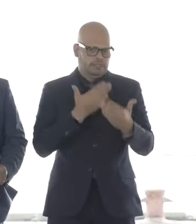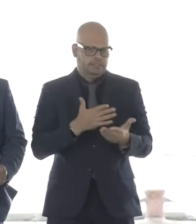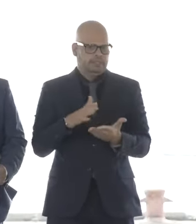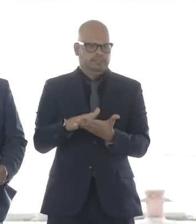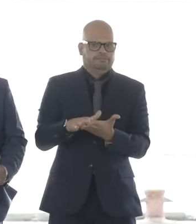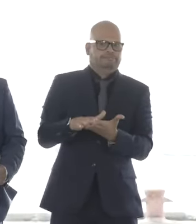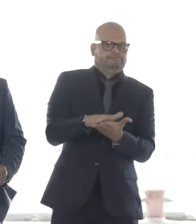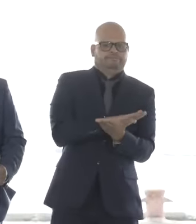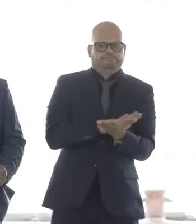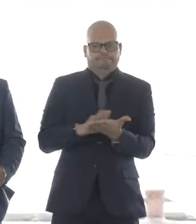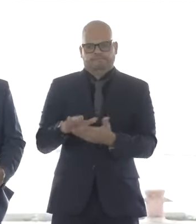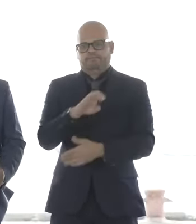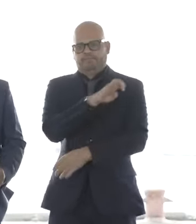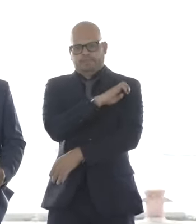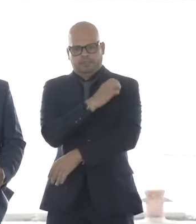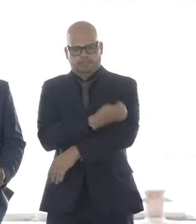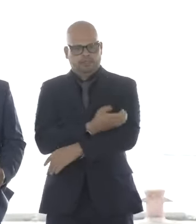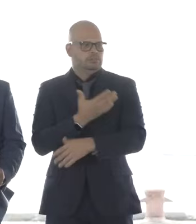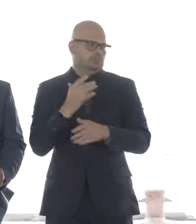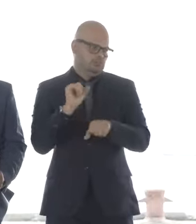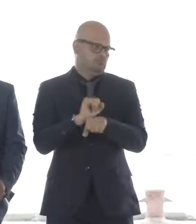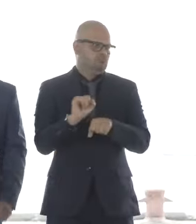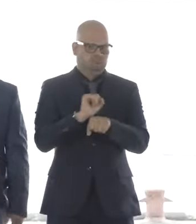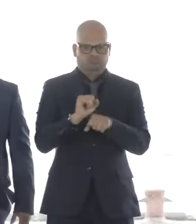residents of Salem. Thank you, Mayor Pangalo.